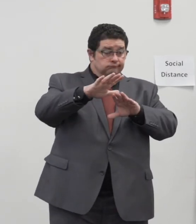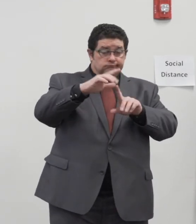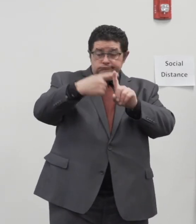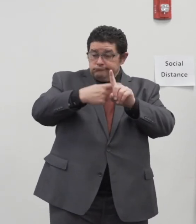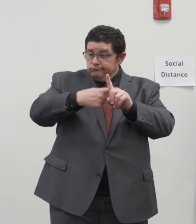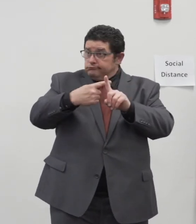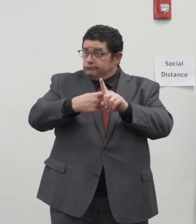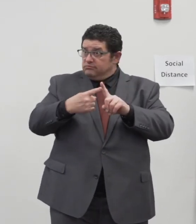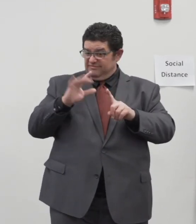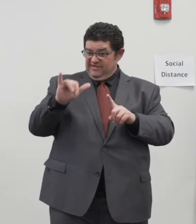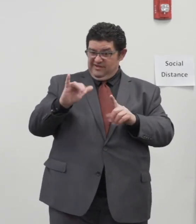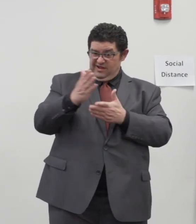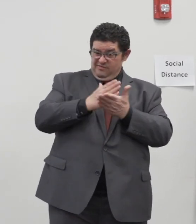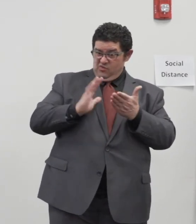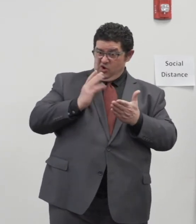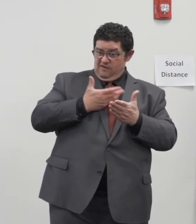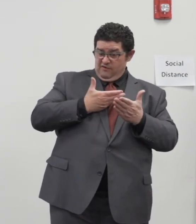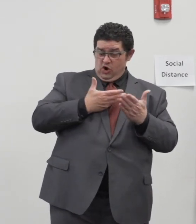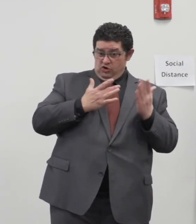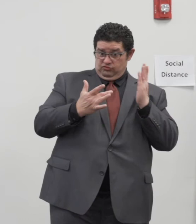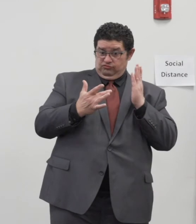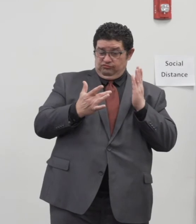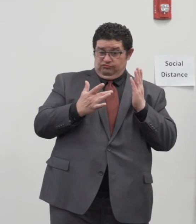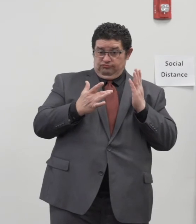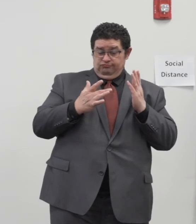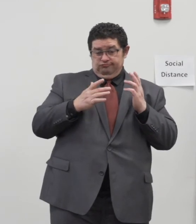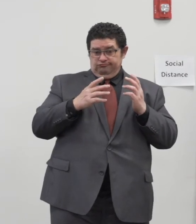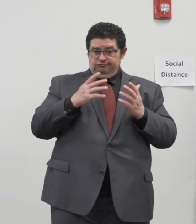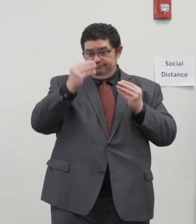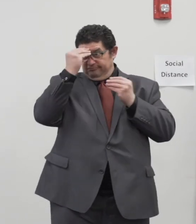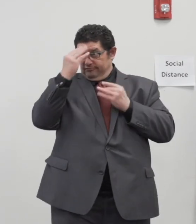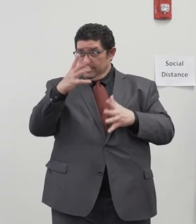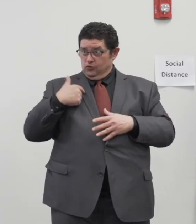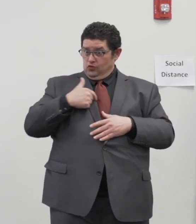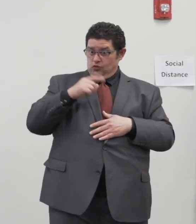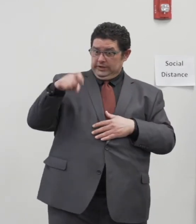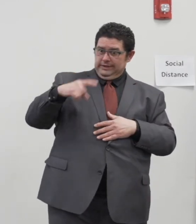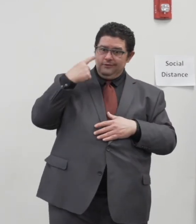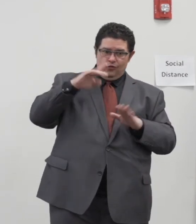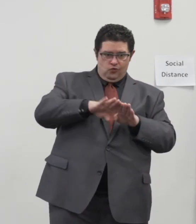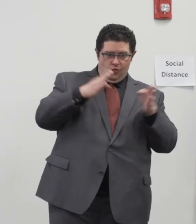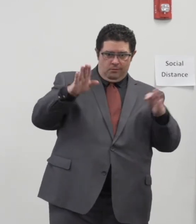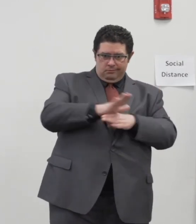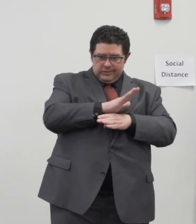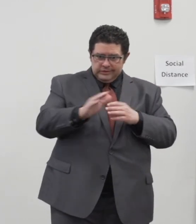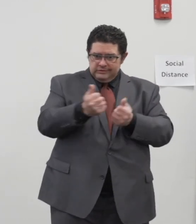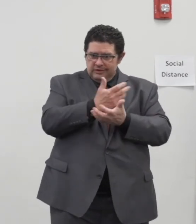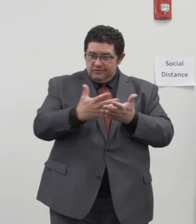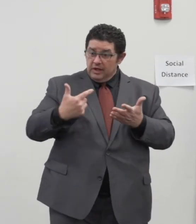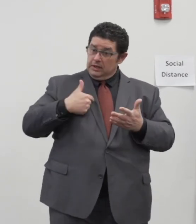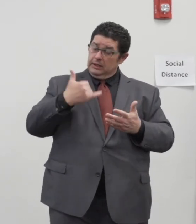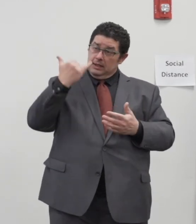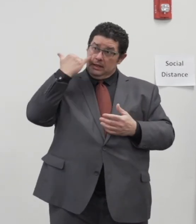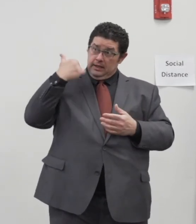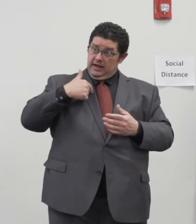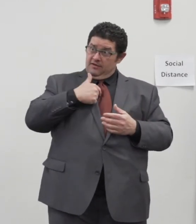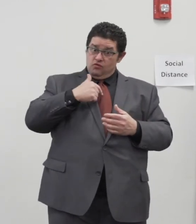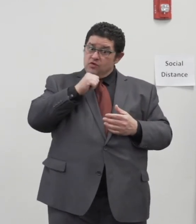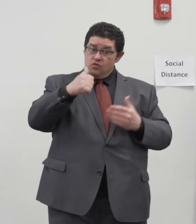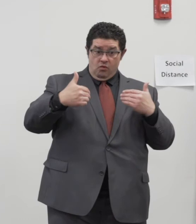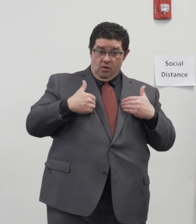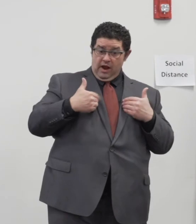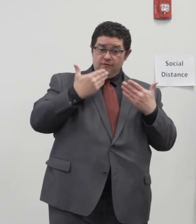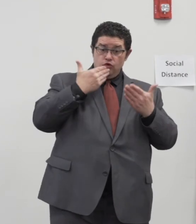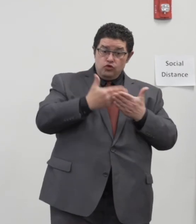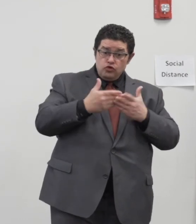strategy we know that if we reopen before we have a good testing environment then we risk not being